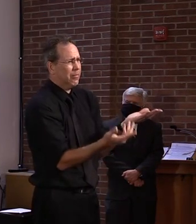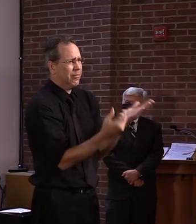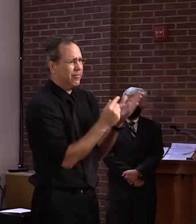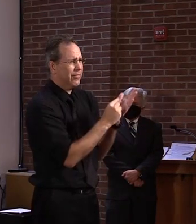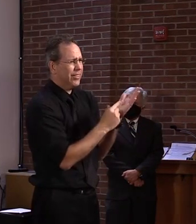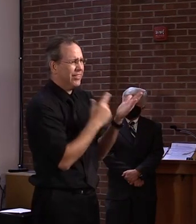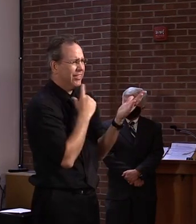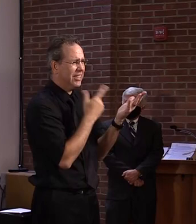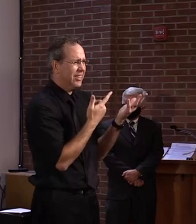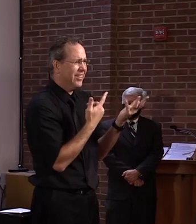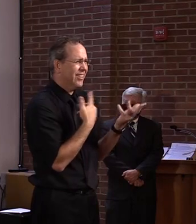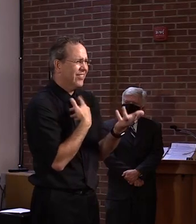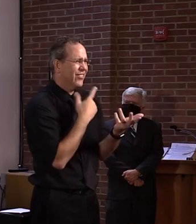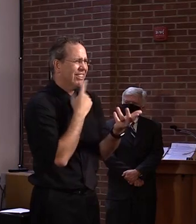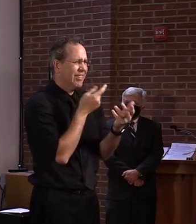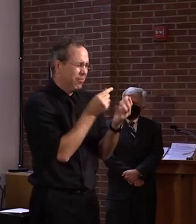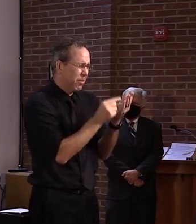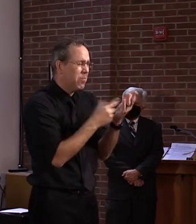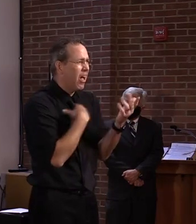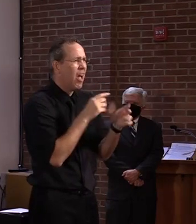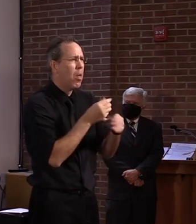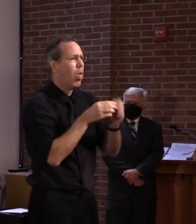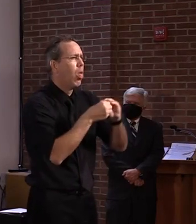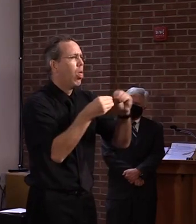Thank I understand. Thank you very much.